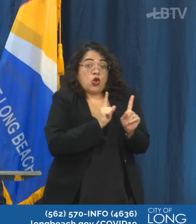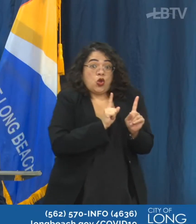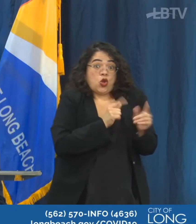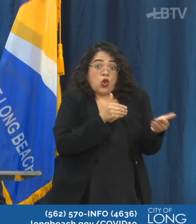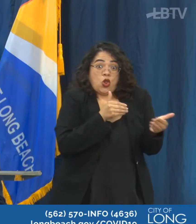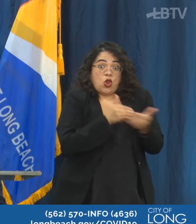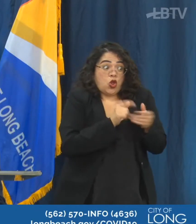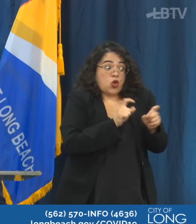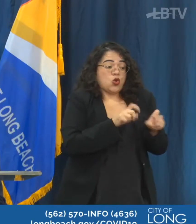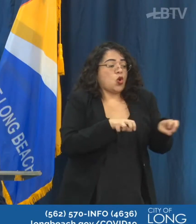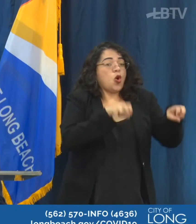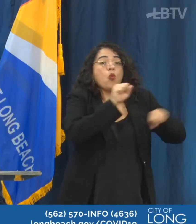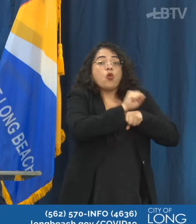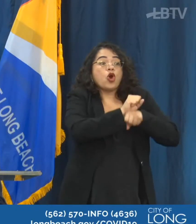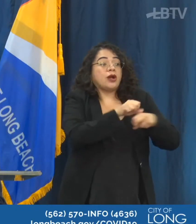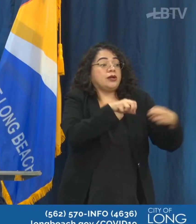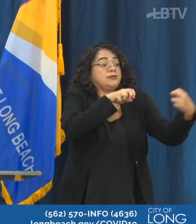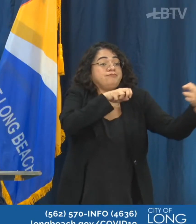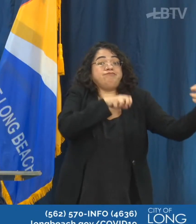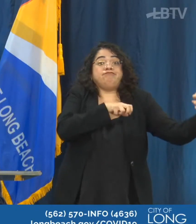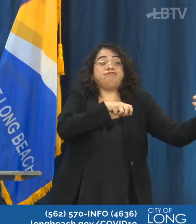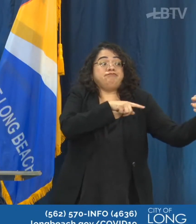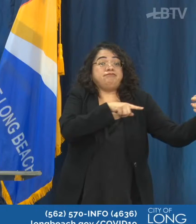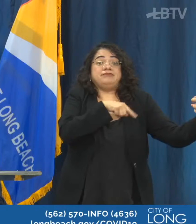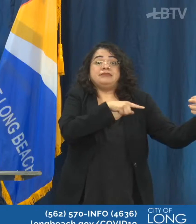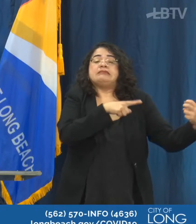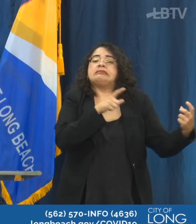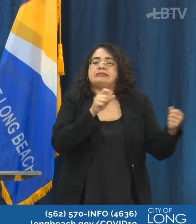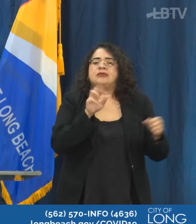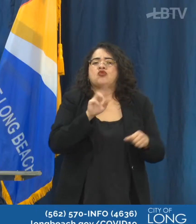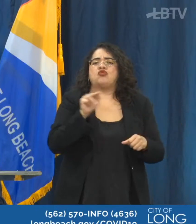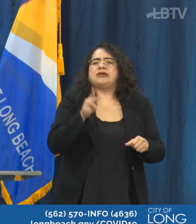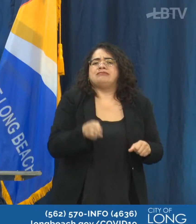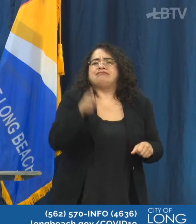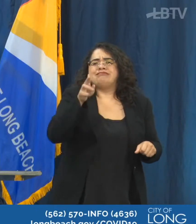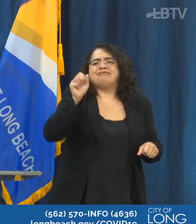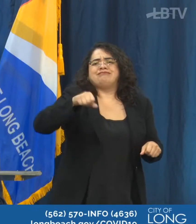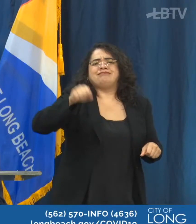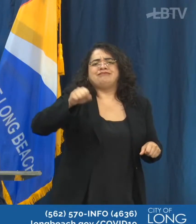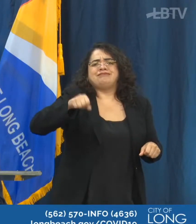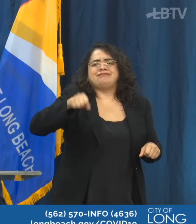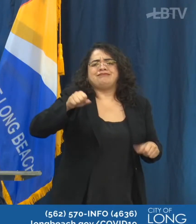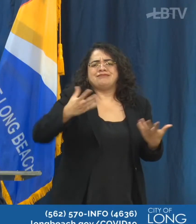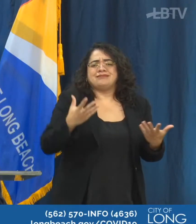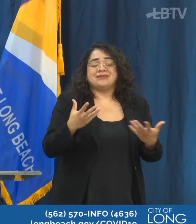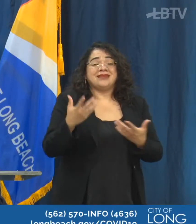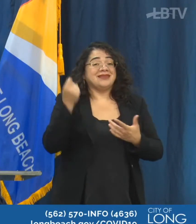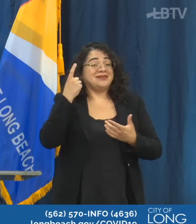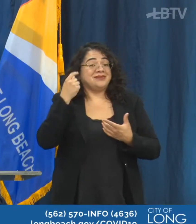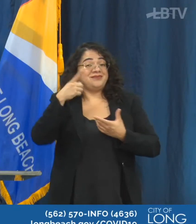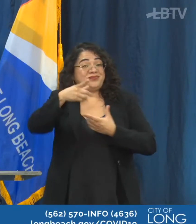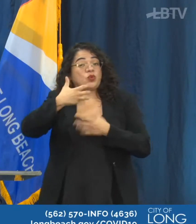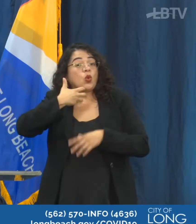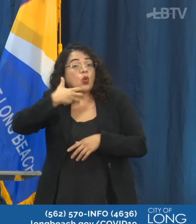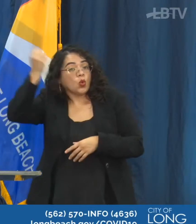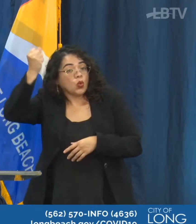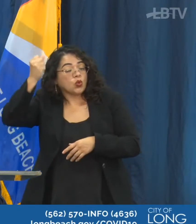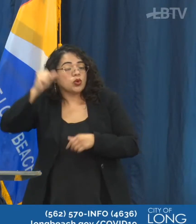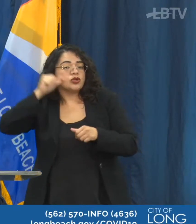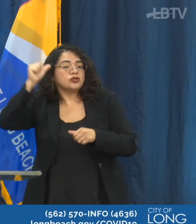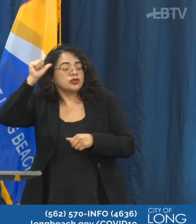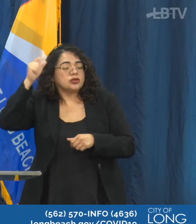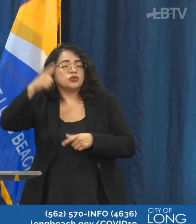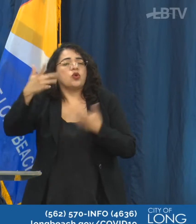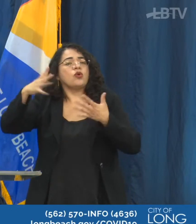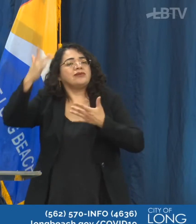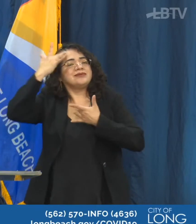risk of getting sick. Keeping distance from other people is especially important for people who at higher risk of severe illness, such as older adults and those with